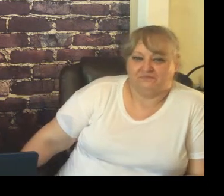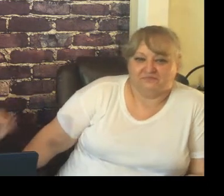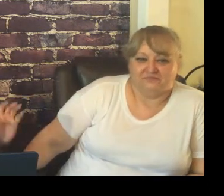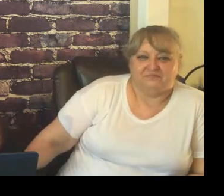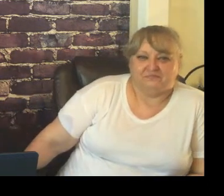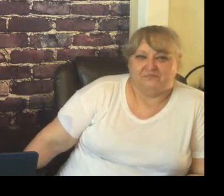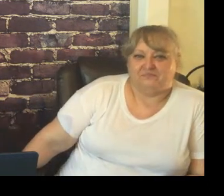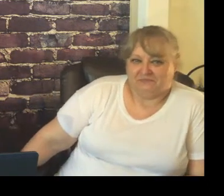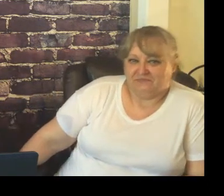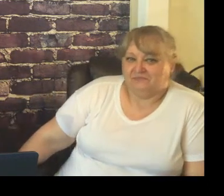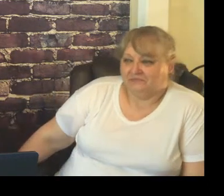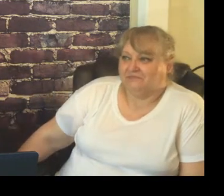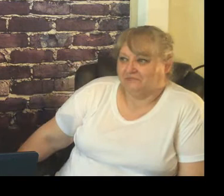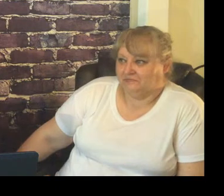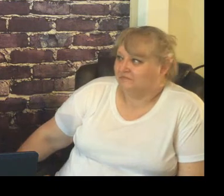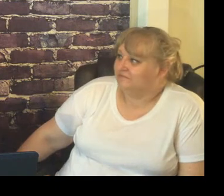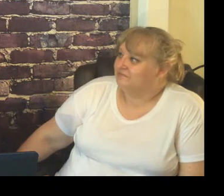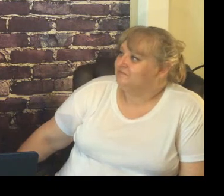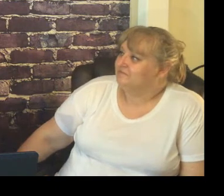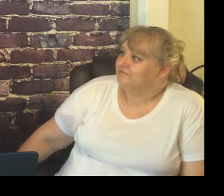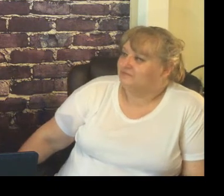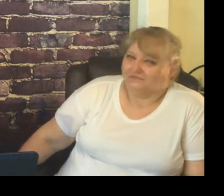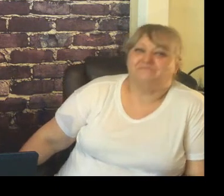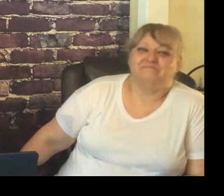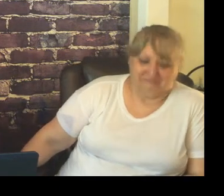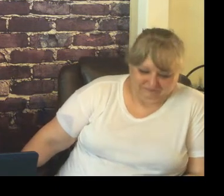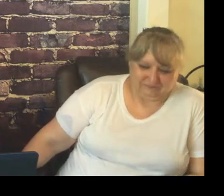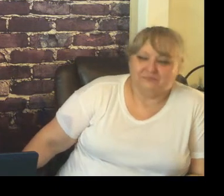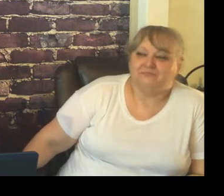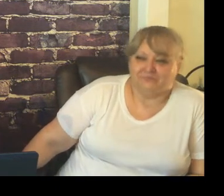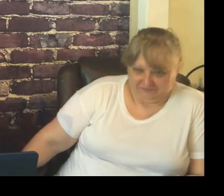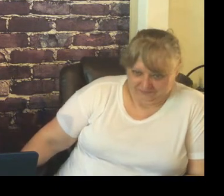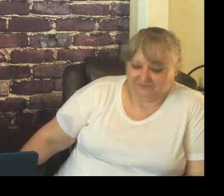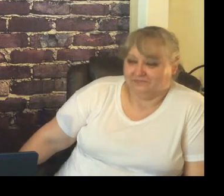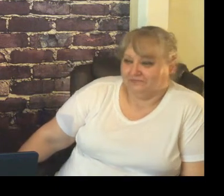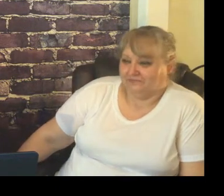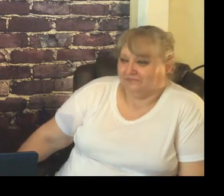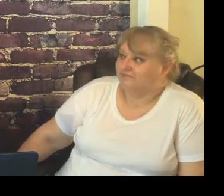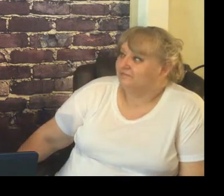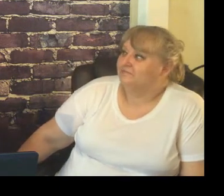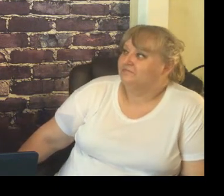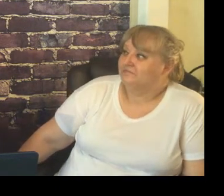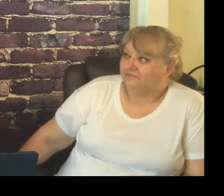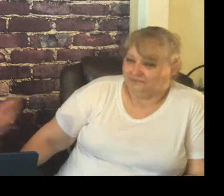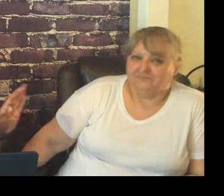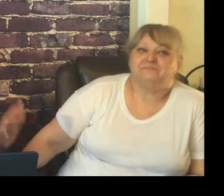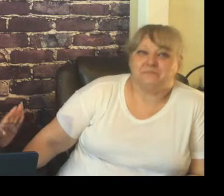this this is going to go this way and it only takes one kid to come in there and put a monkey wrench in the whole thing